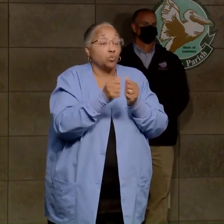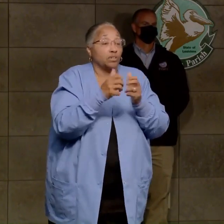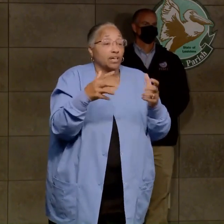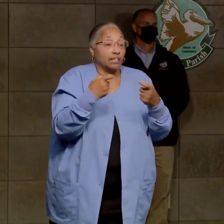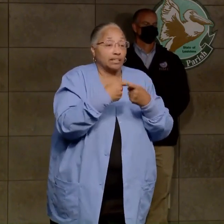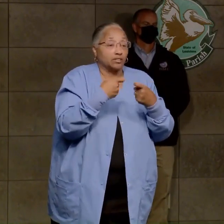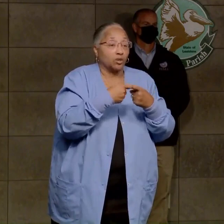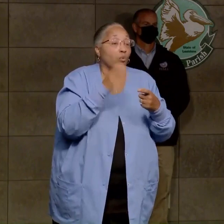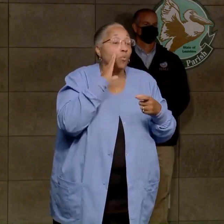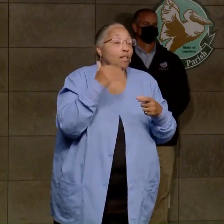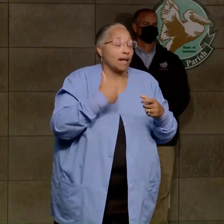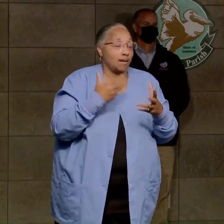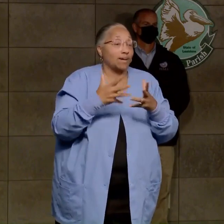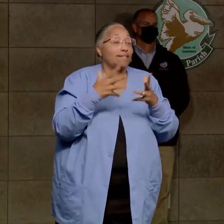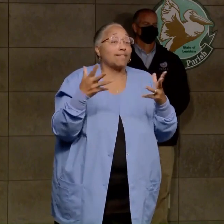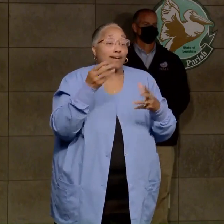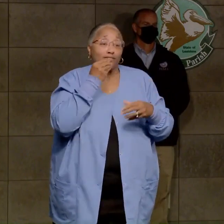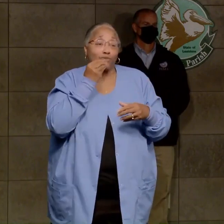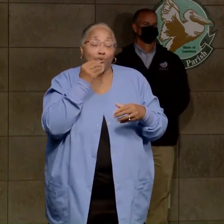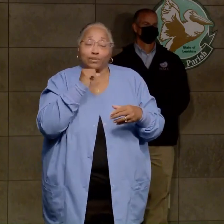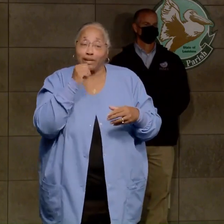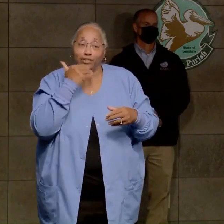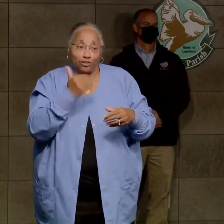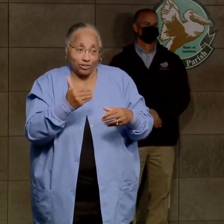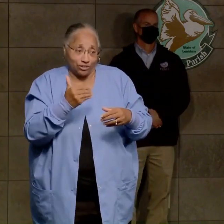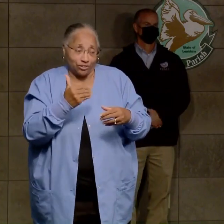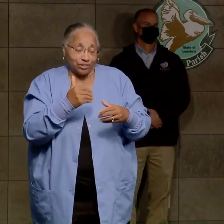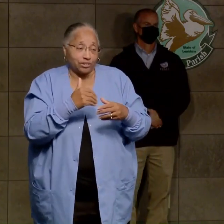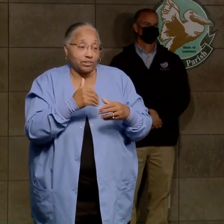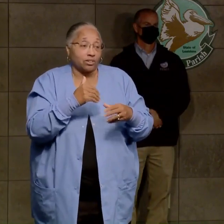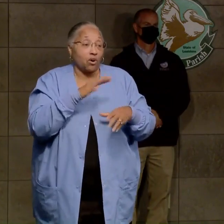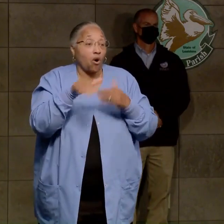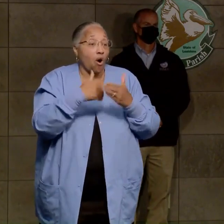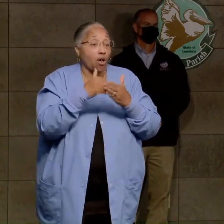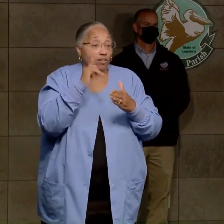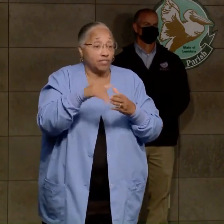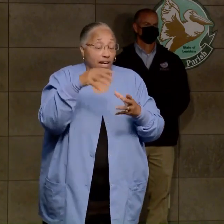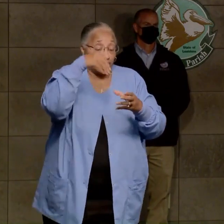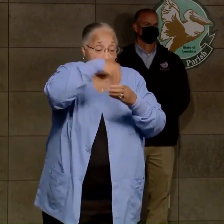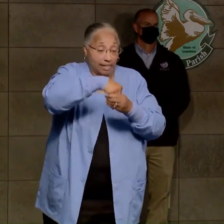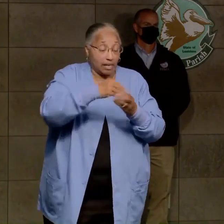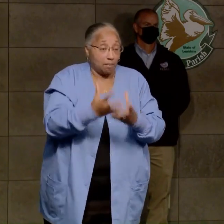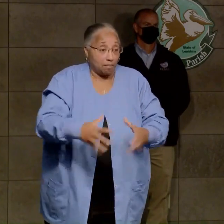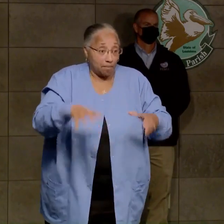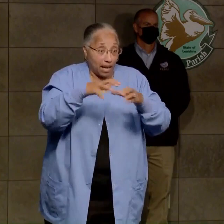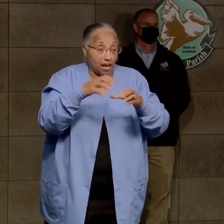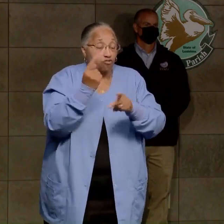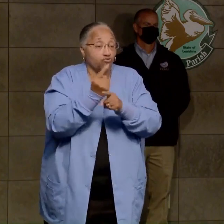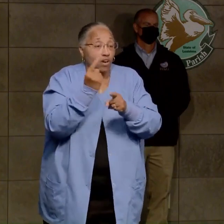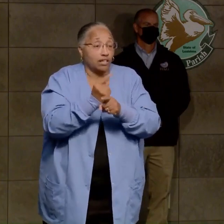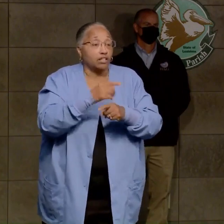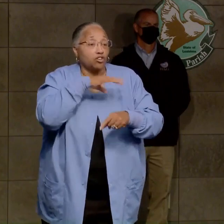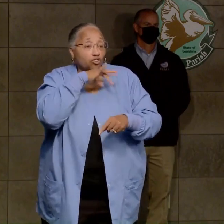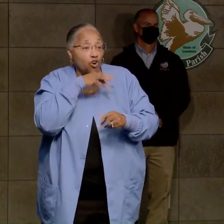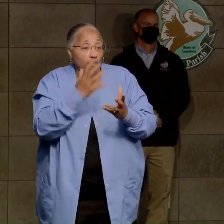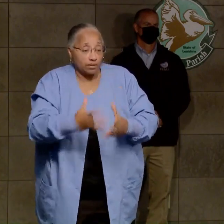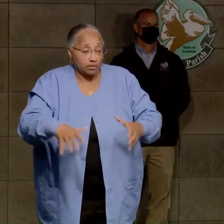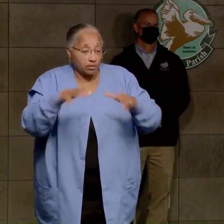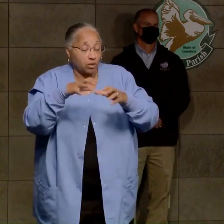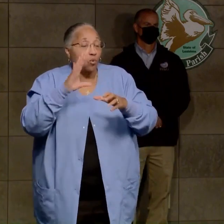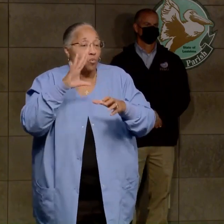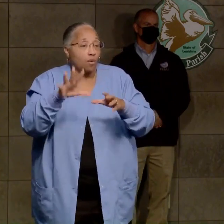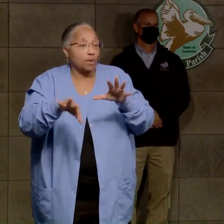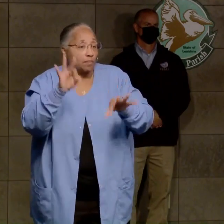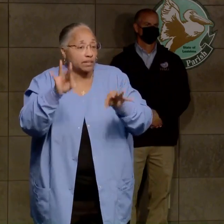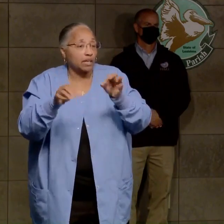spoiled food. Put the small leaves, the branches, and the spoiled food in bags. Put it in your regular garbage bin. That will get picked up with your regular